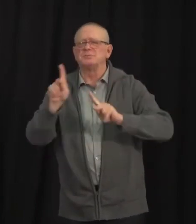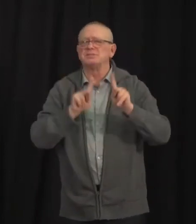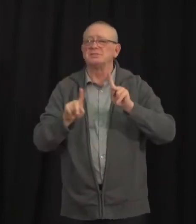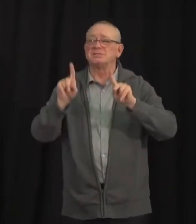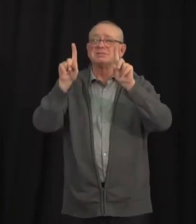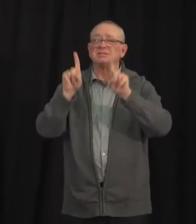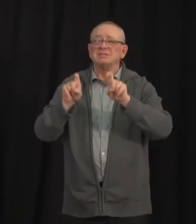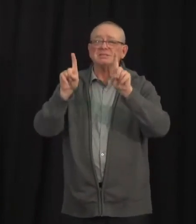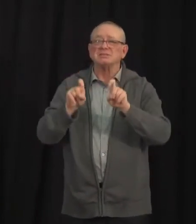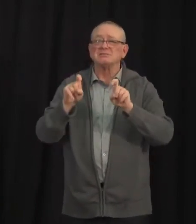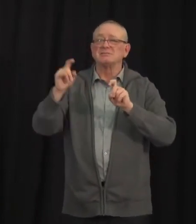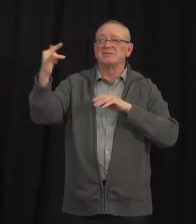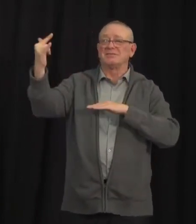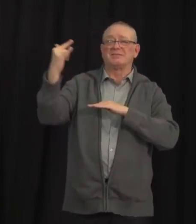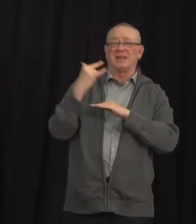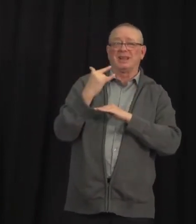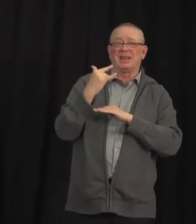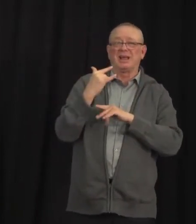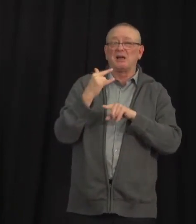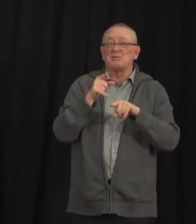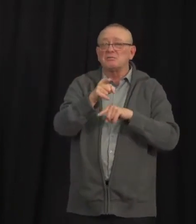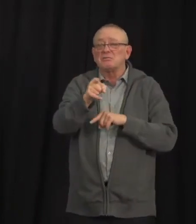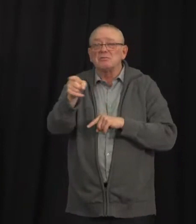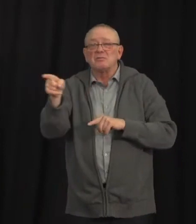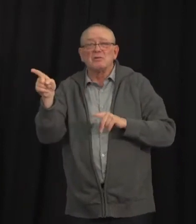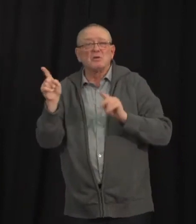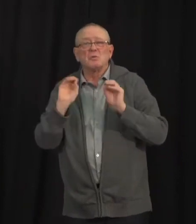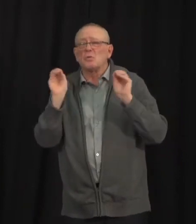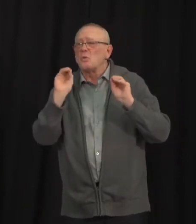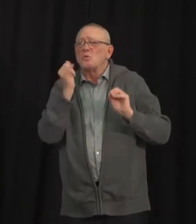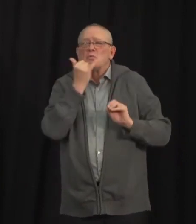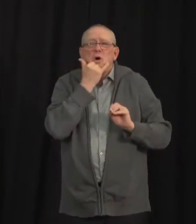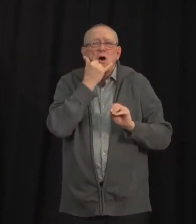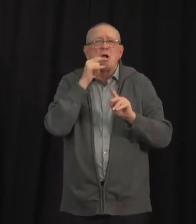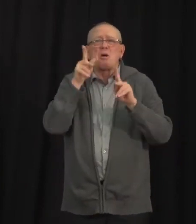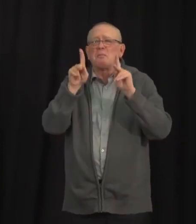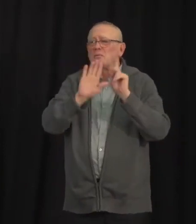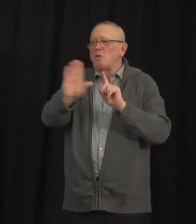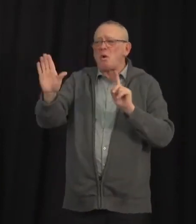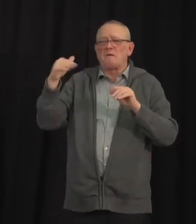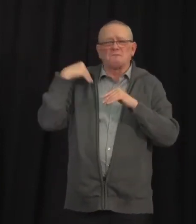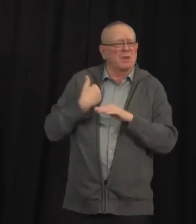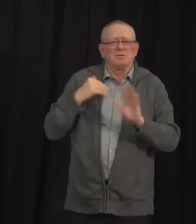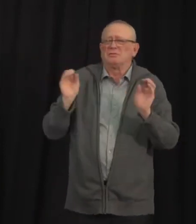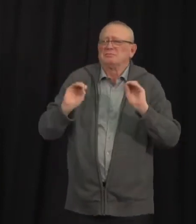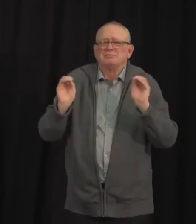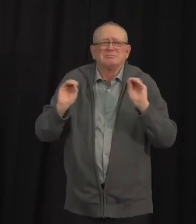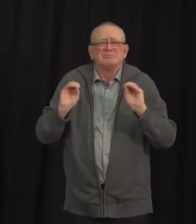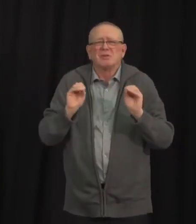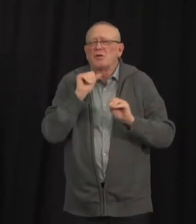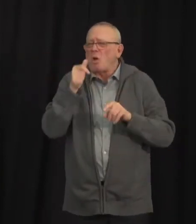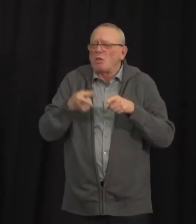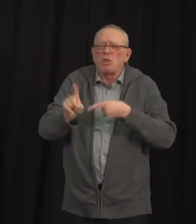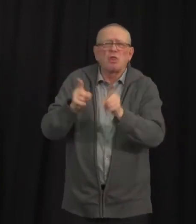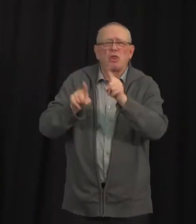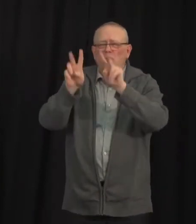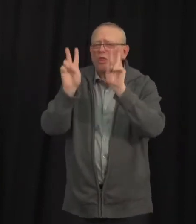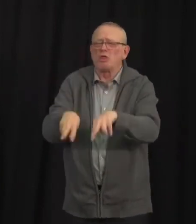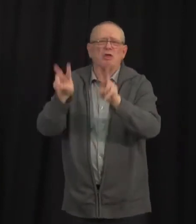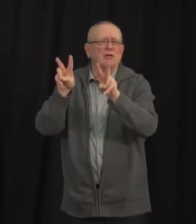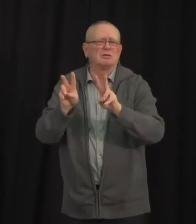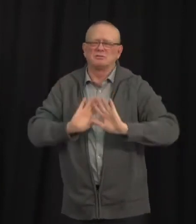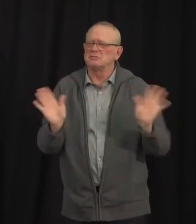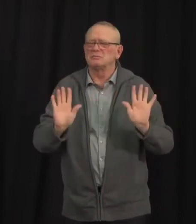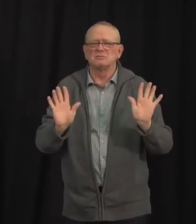wrong. Getting tested does not mean that they are automatically at risk. We are being cautious to help protect